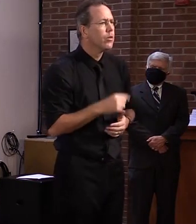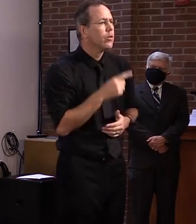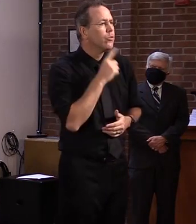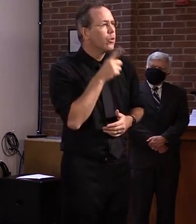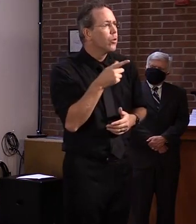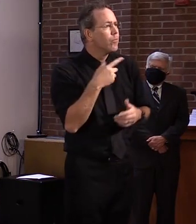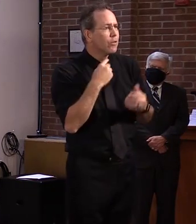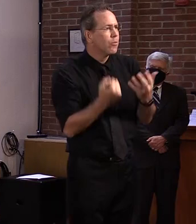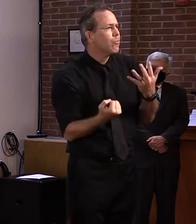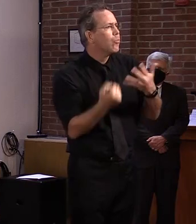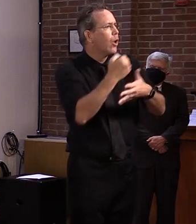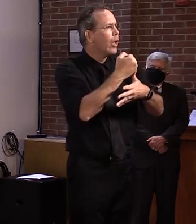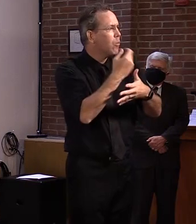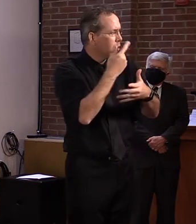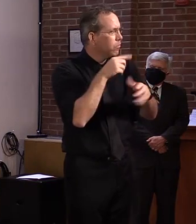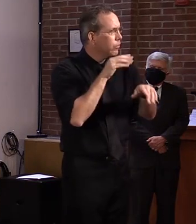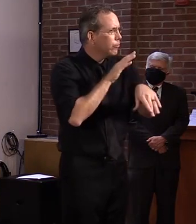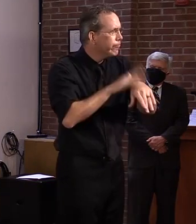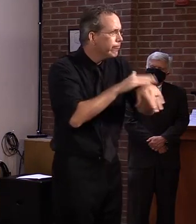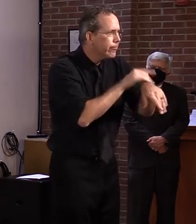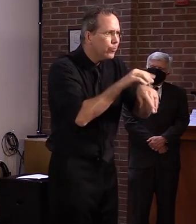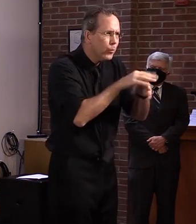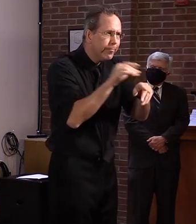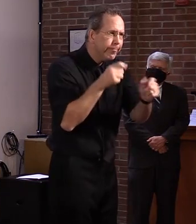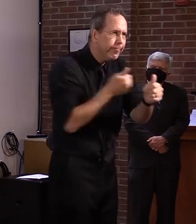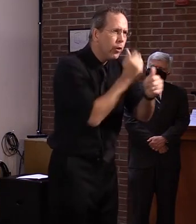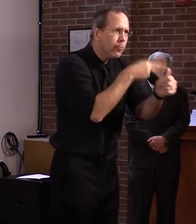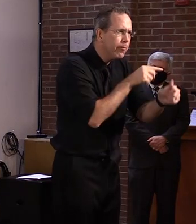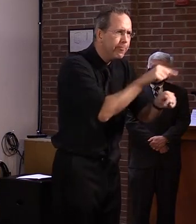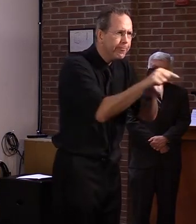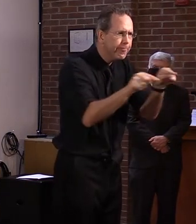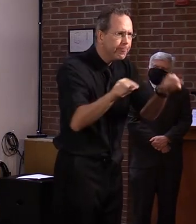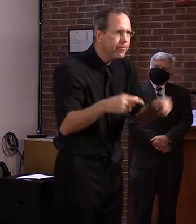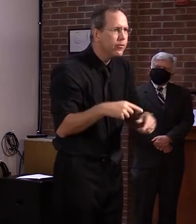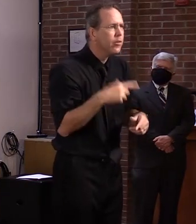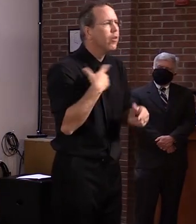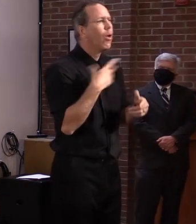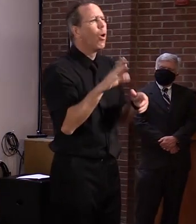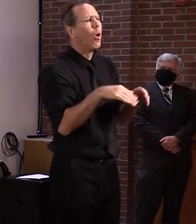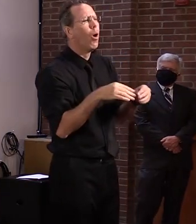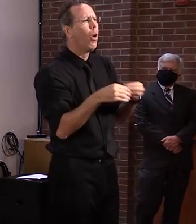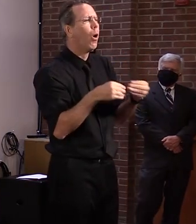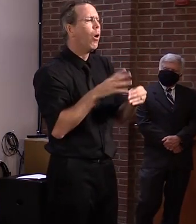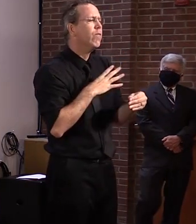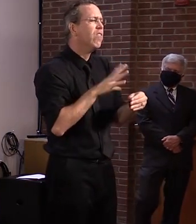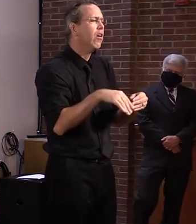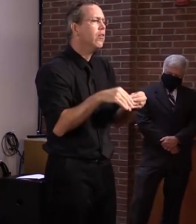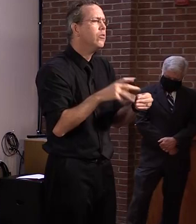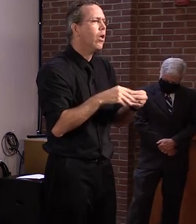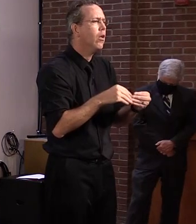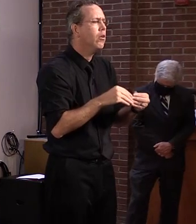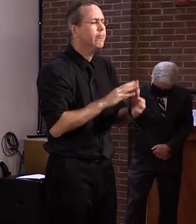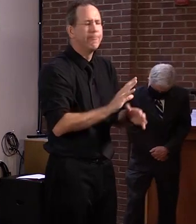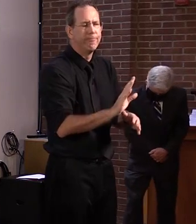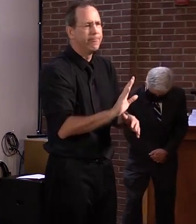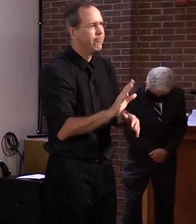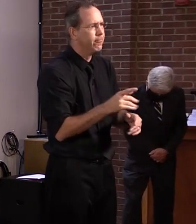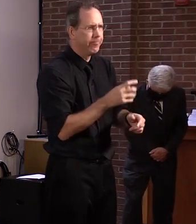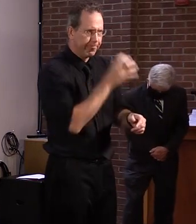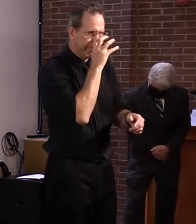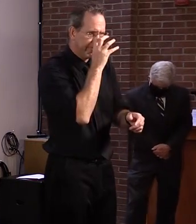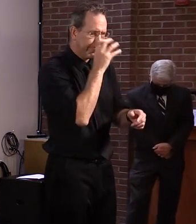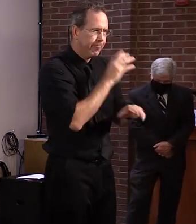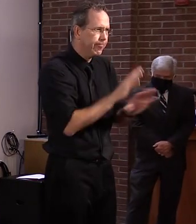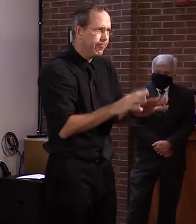requirement, uh, then you have to follow through. Otherwise it's hollow and it means meaningless. So, um, I'm hopeful. I know,